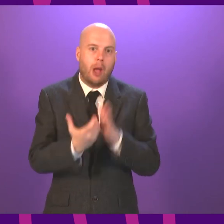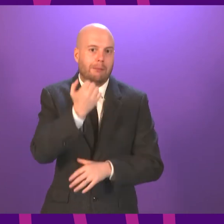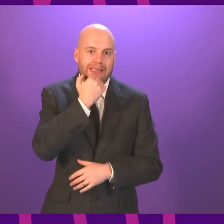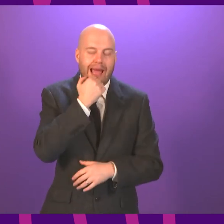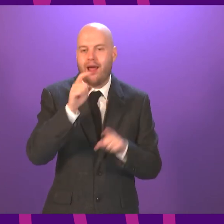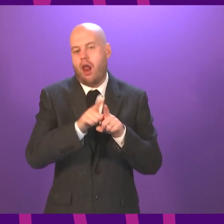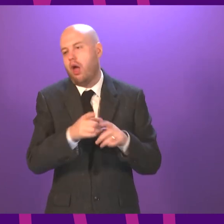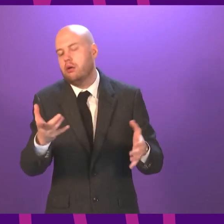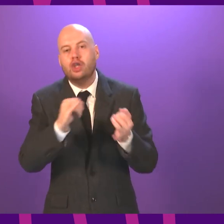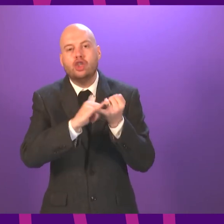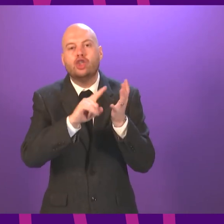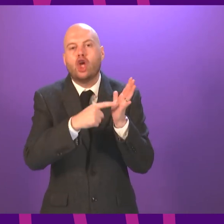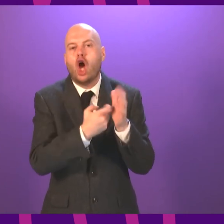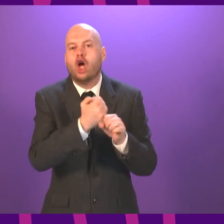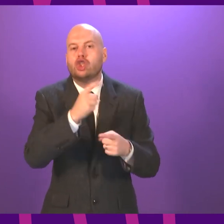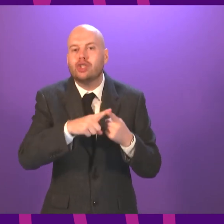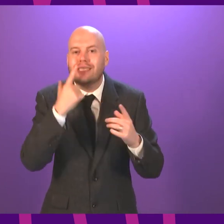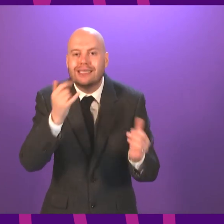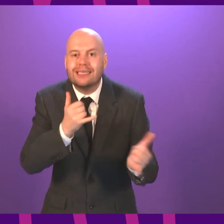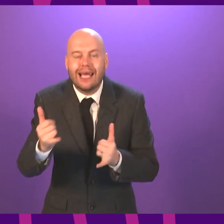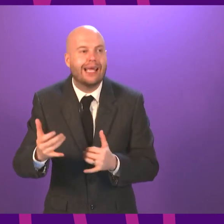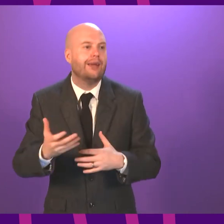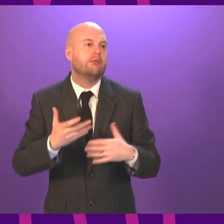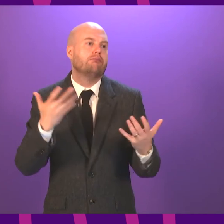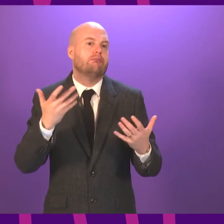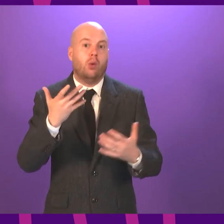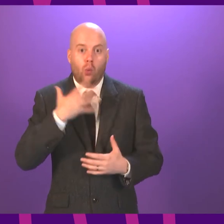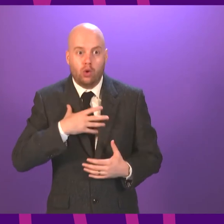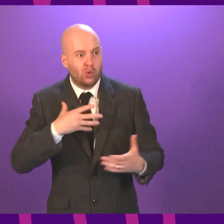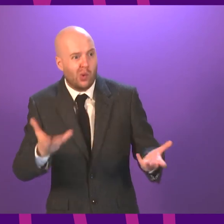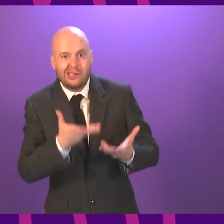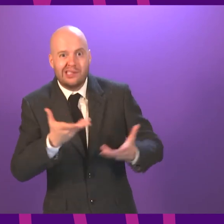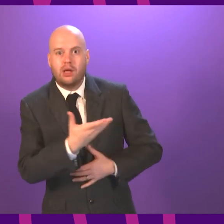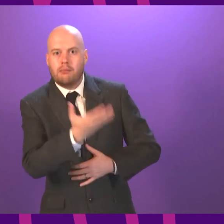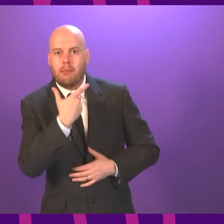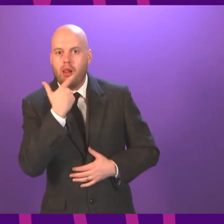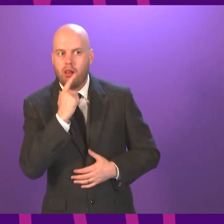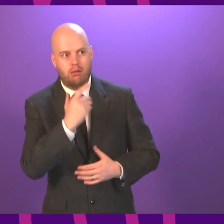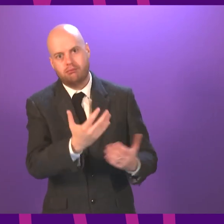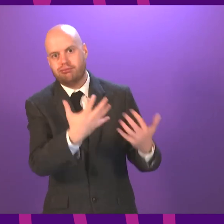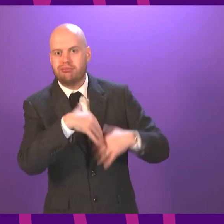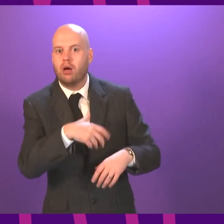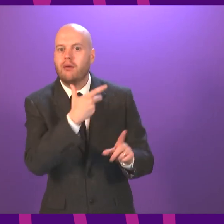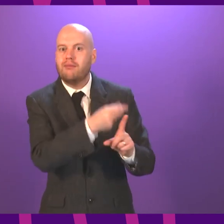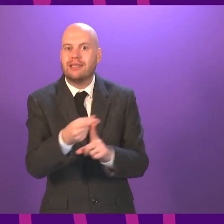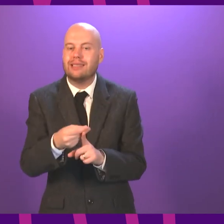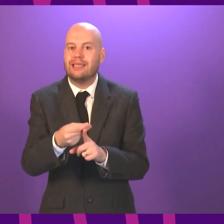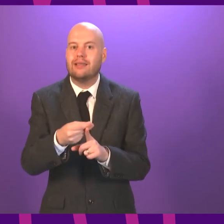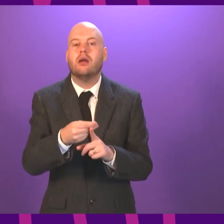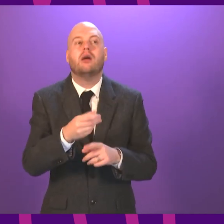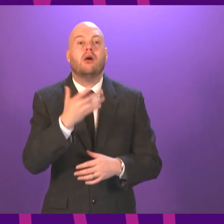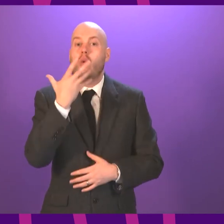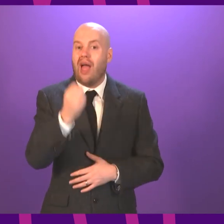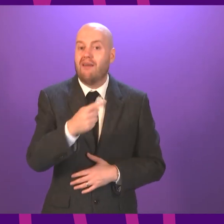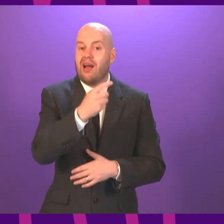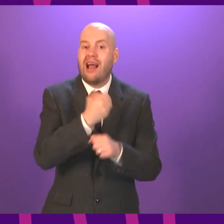approaches to improving uptake of the vaccine. A vaccine clinic, for example, based inside Glasgow Central mosque